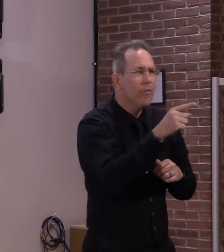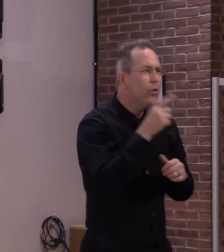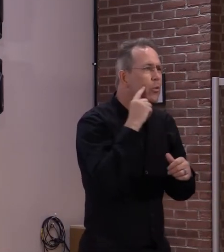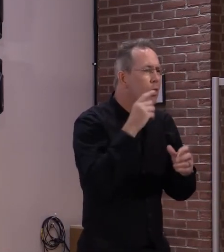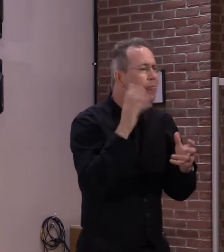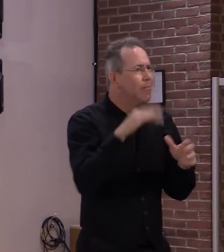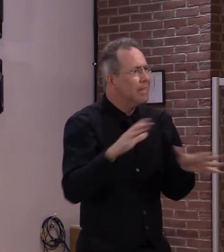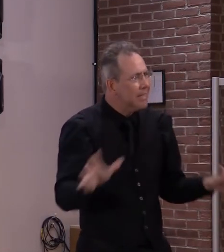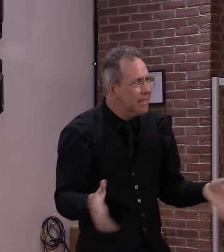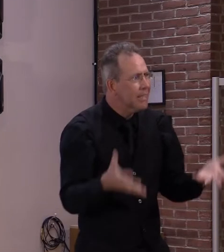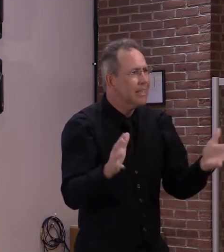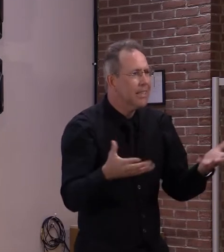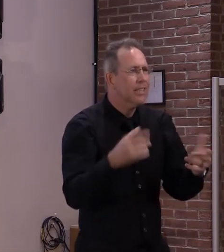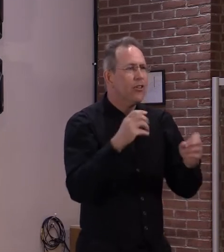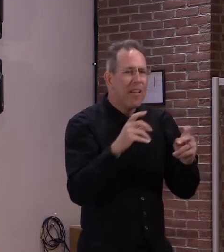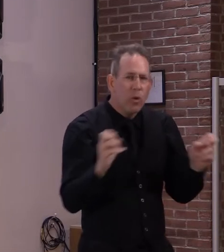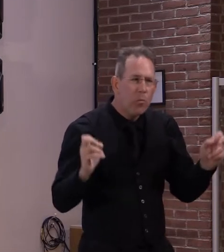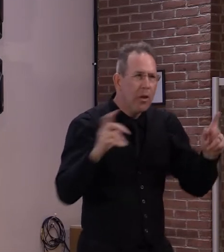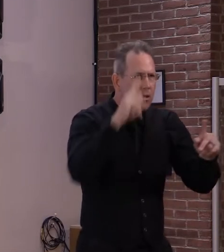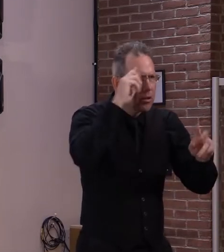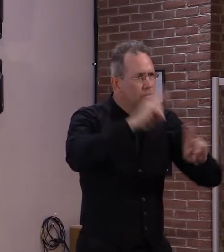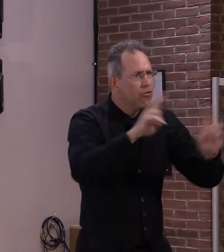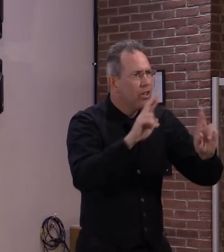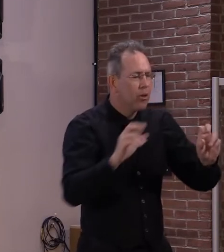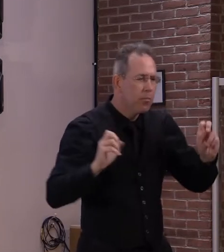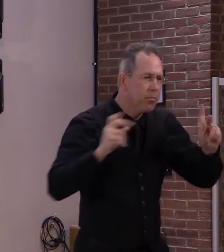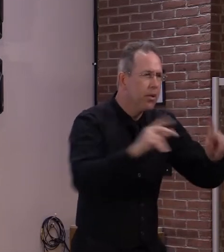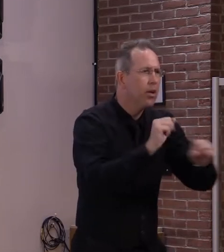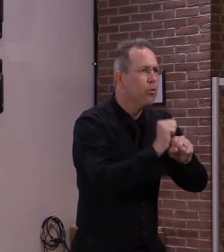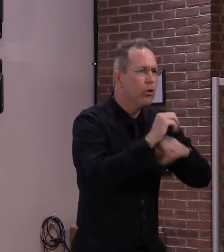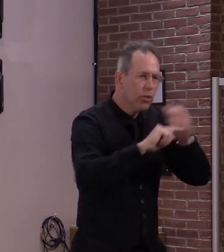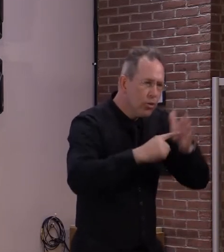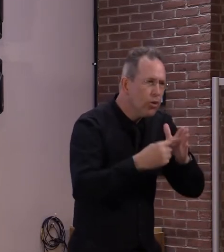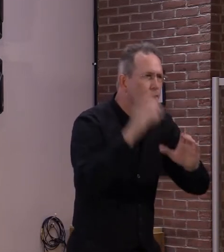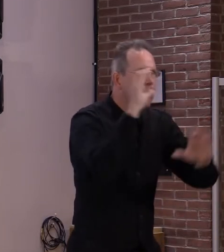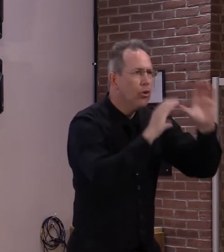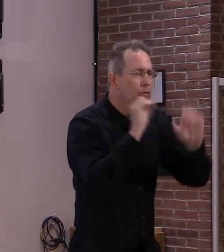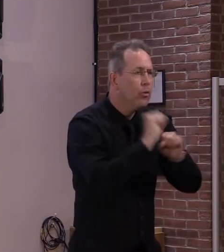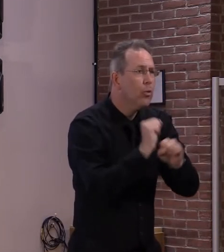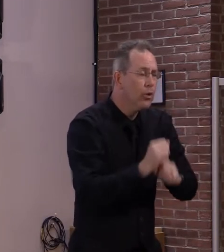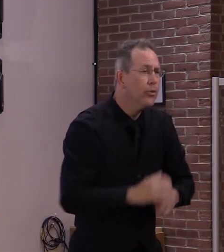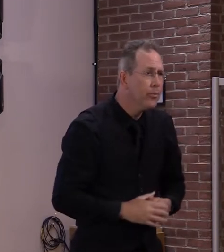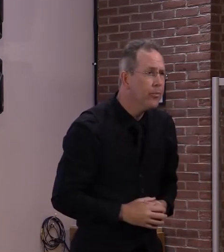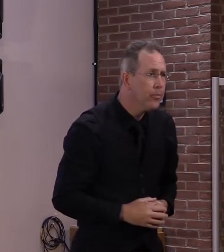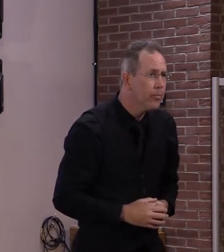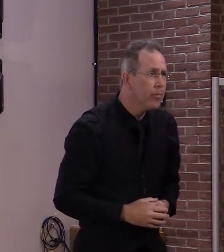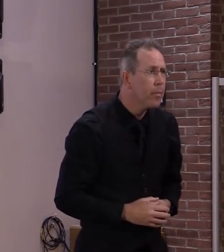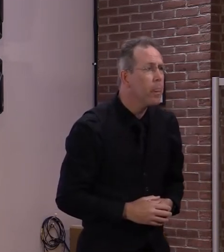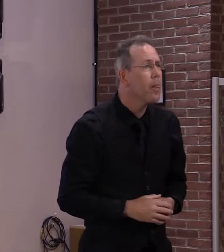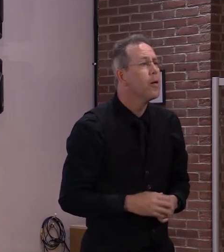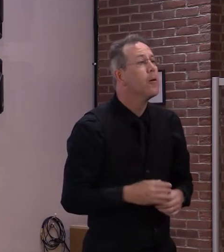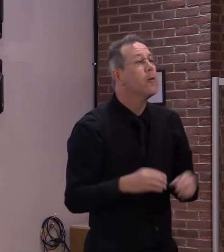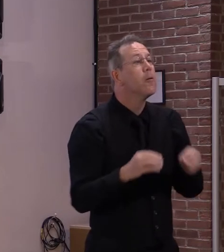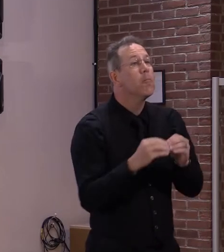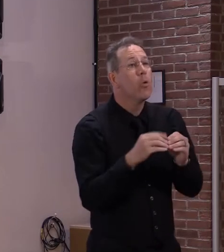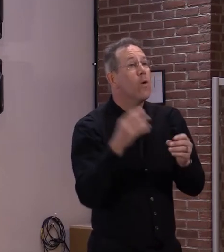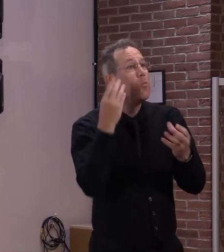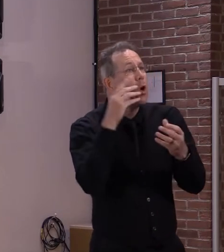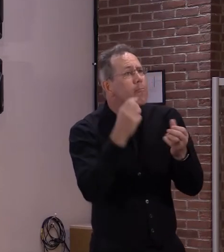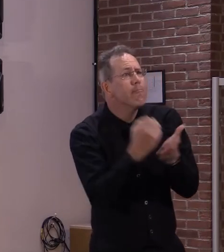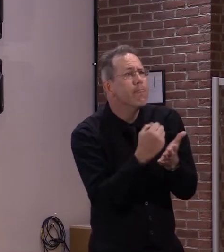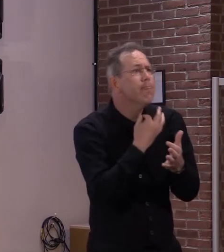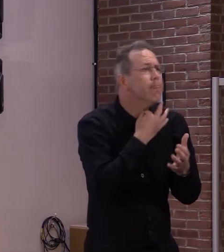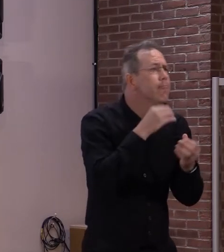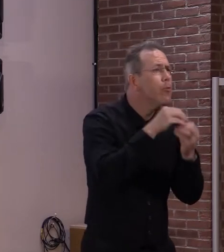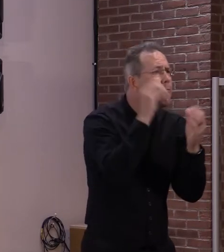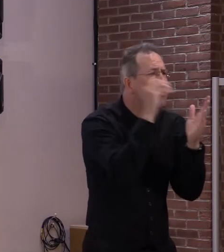the workplace safely. More information on the work search requirement and how it will impact claimants filing weekly claims can be found on